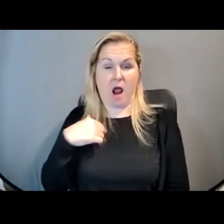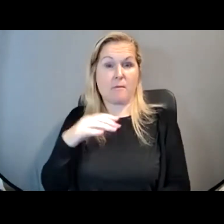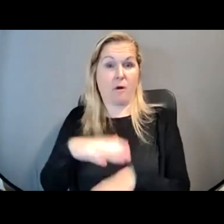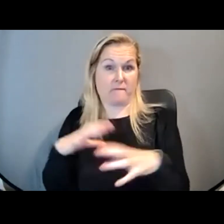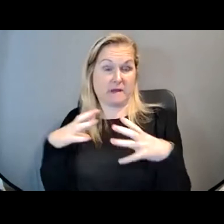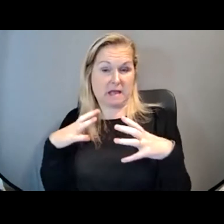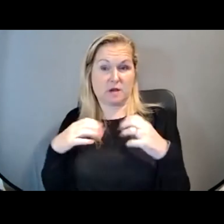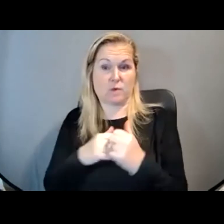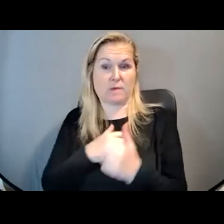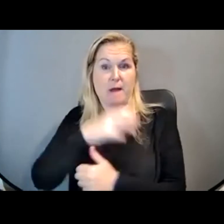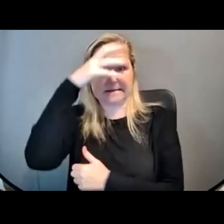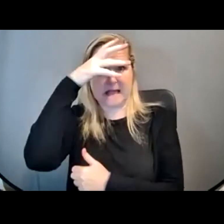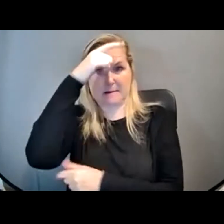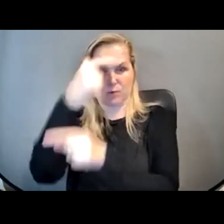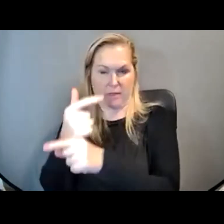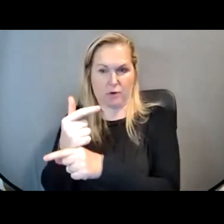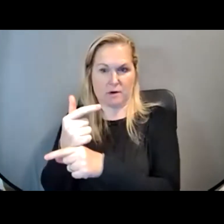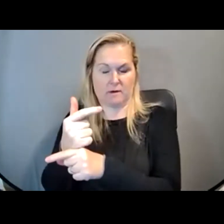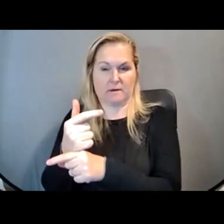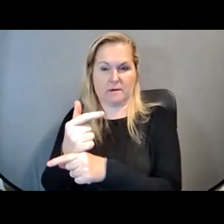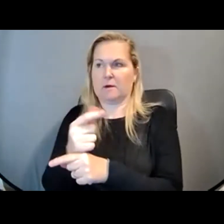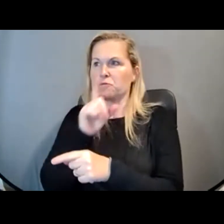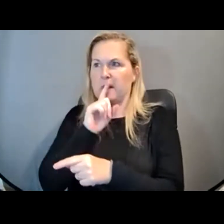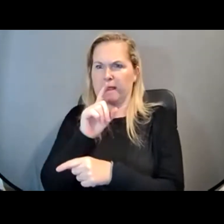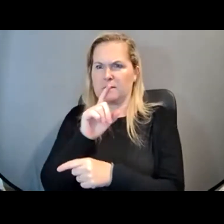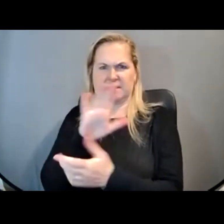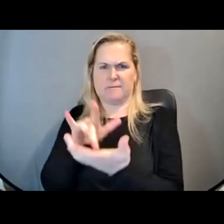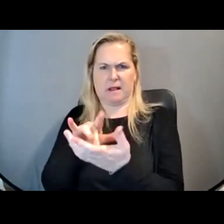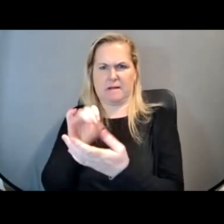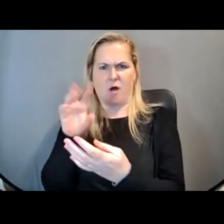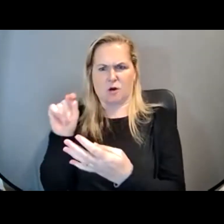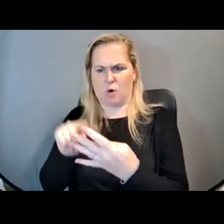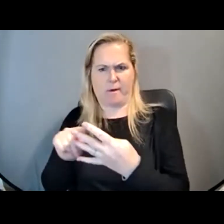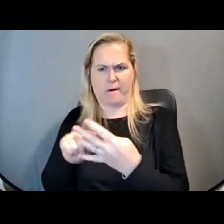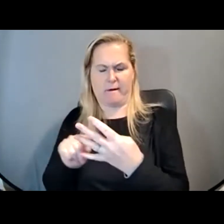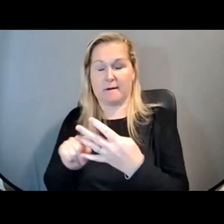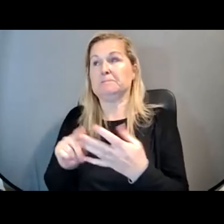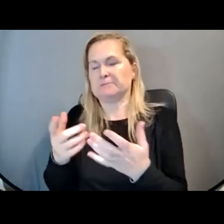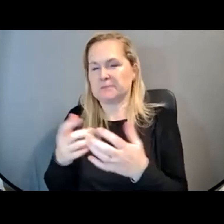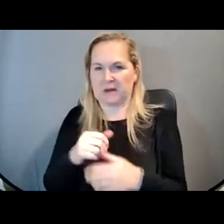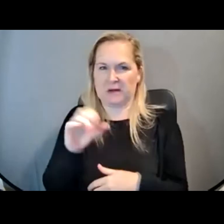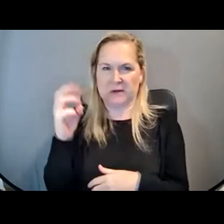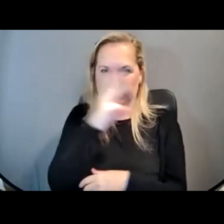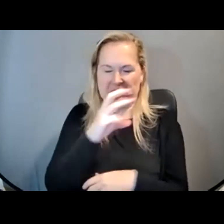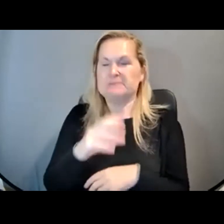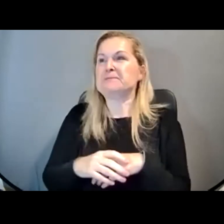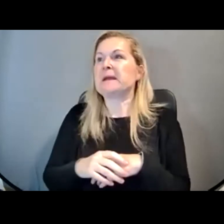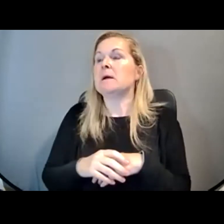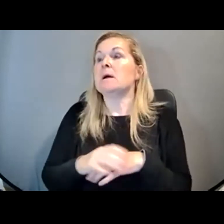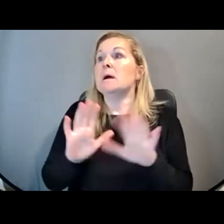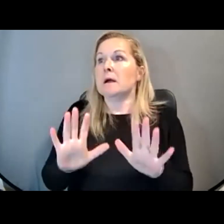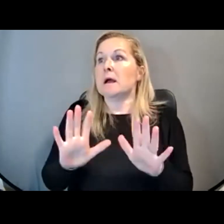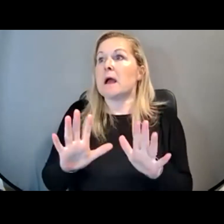with my dad and my brother, actually in mid-October, as funny as that is. And we were